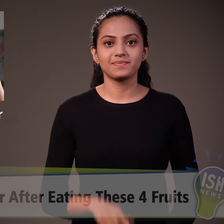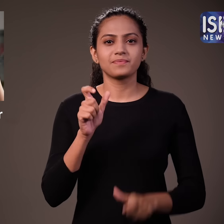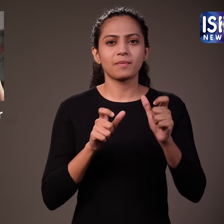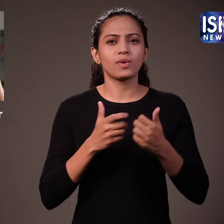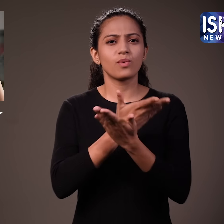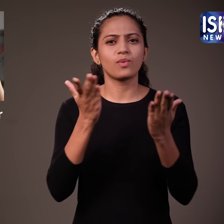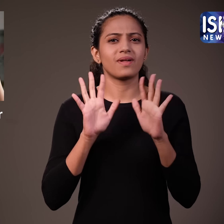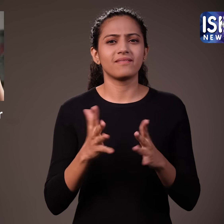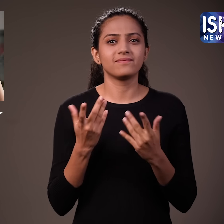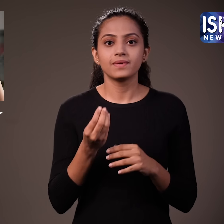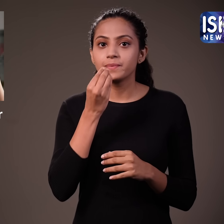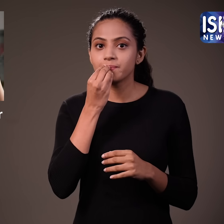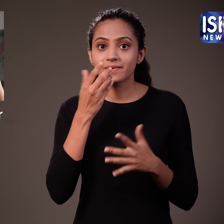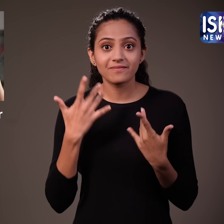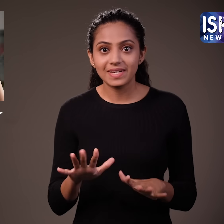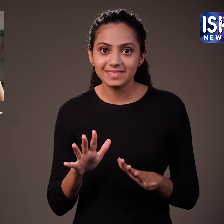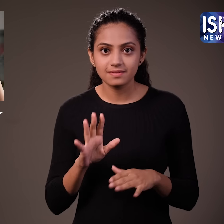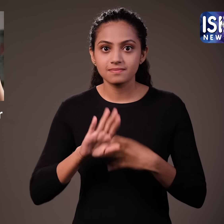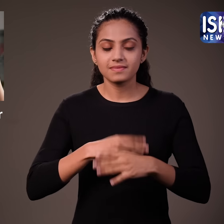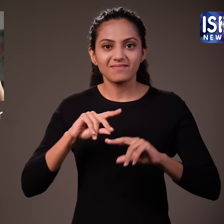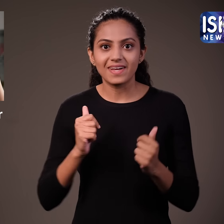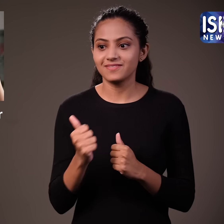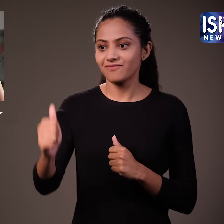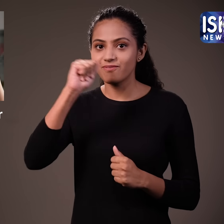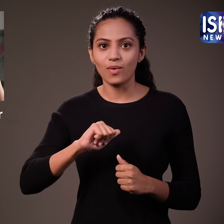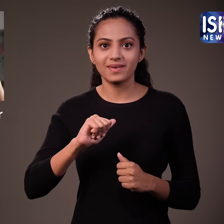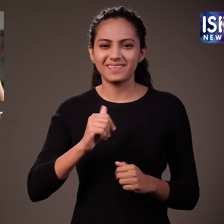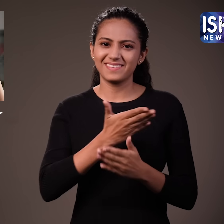We all have the habit of drinking water immediately after eating.